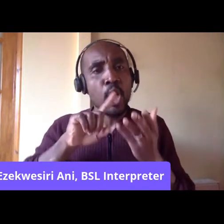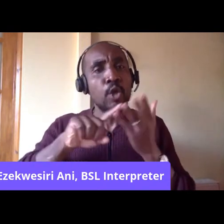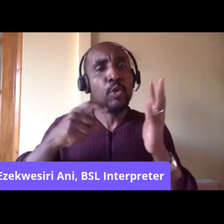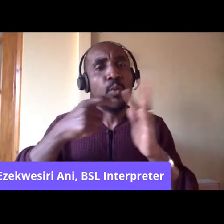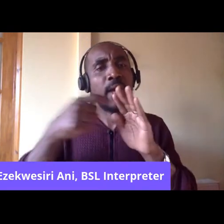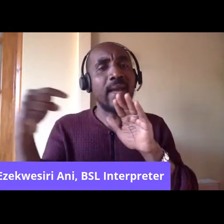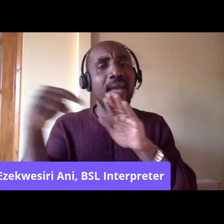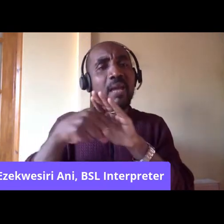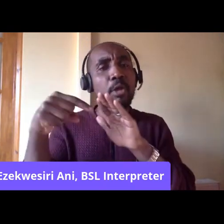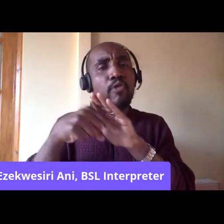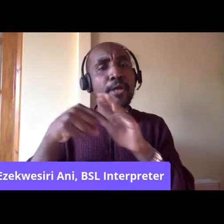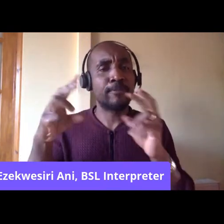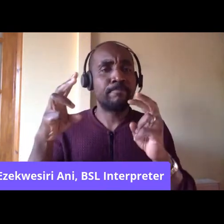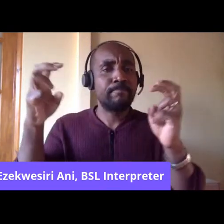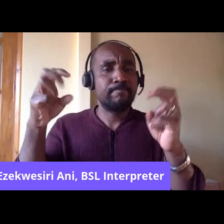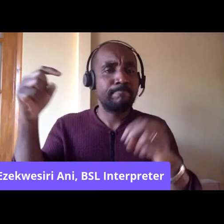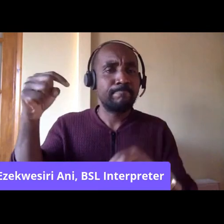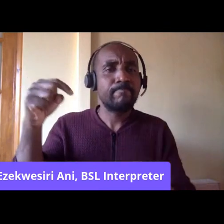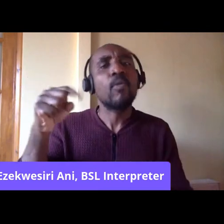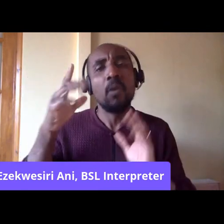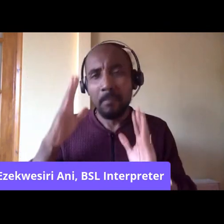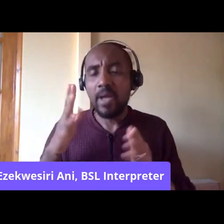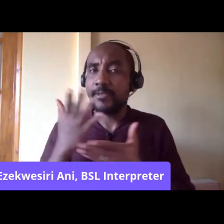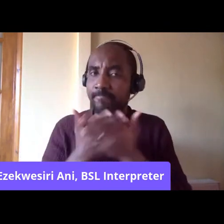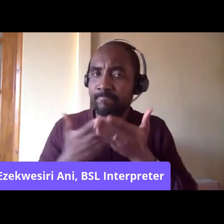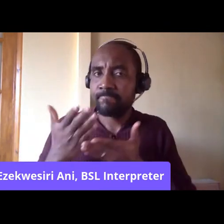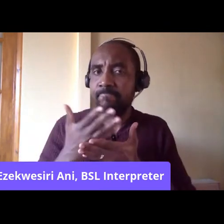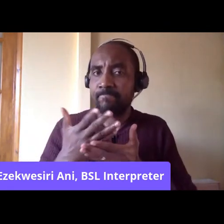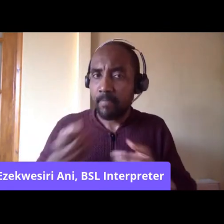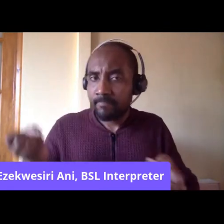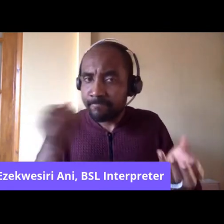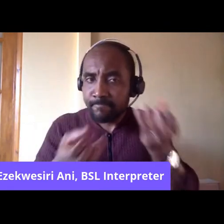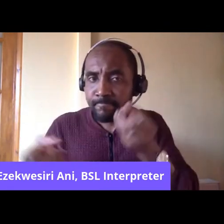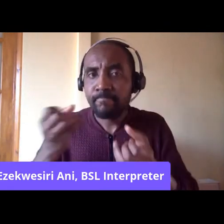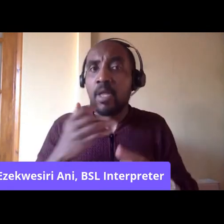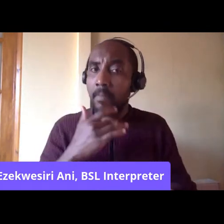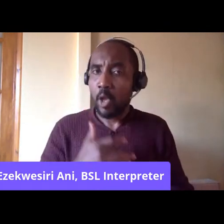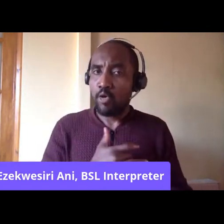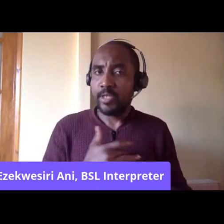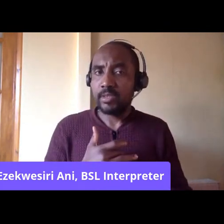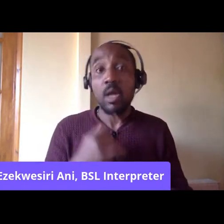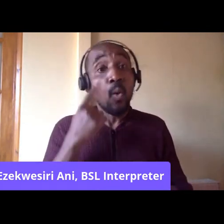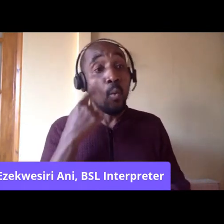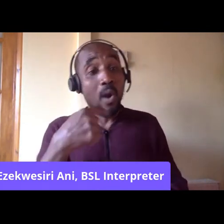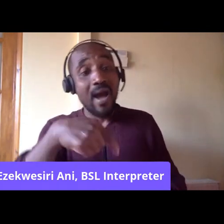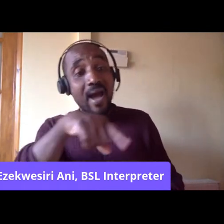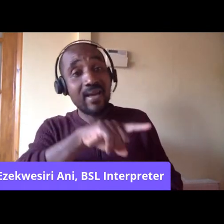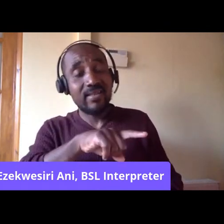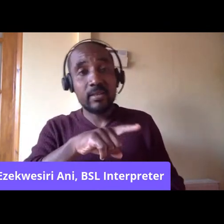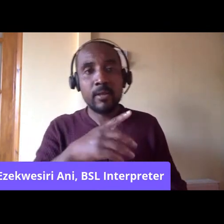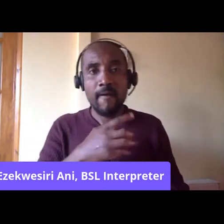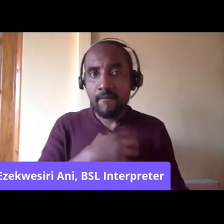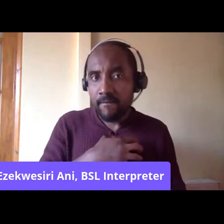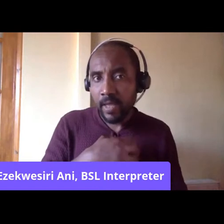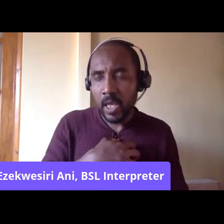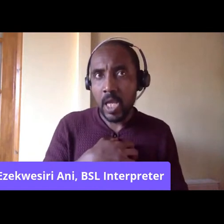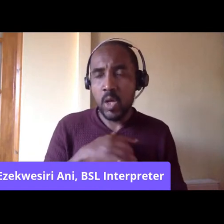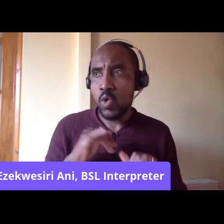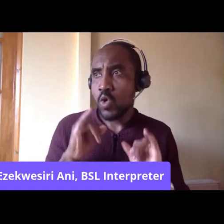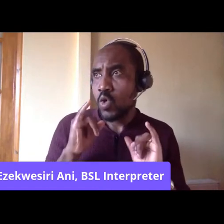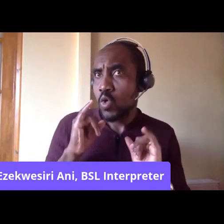honestly, the fears and worries of white people in the country